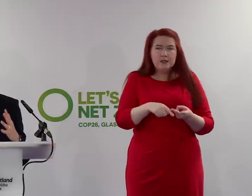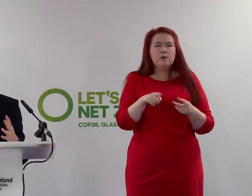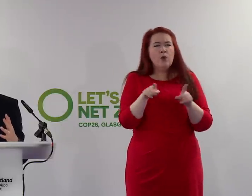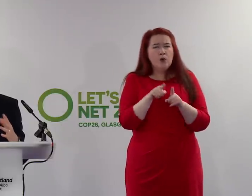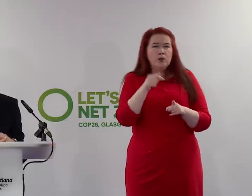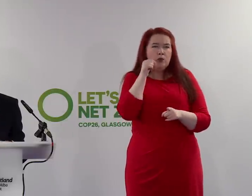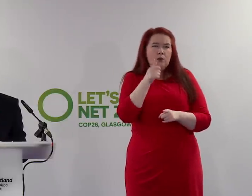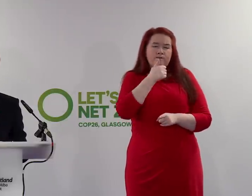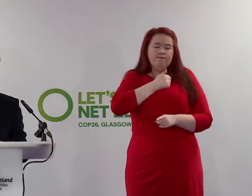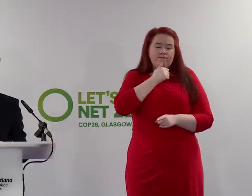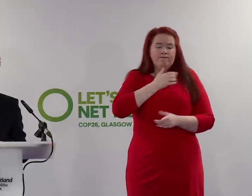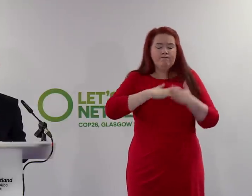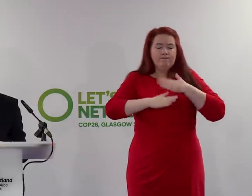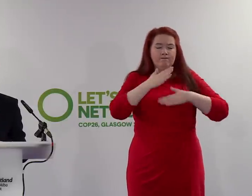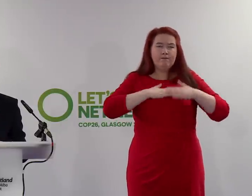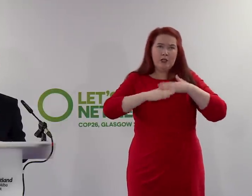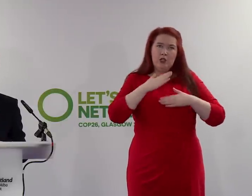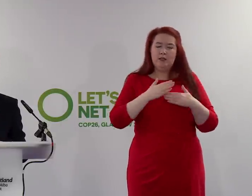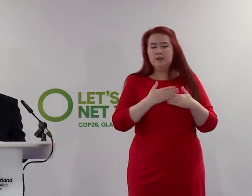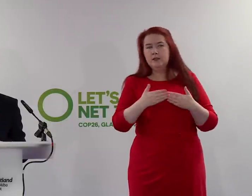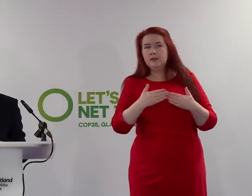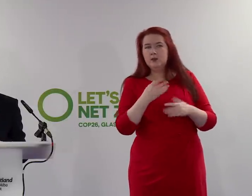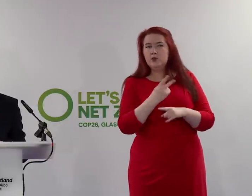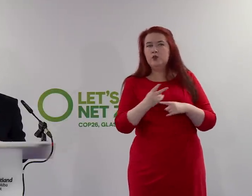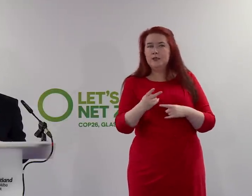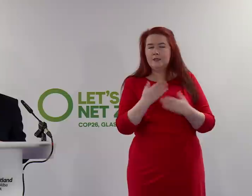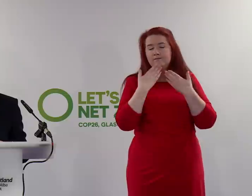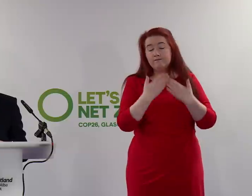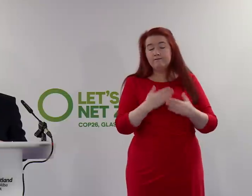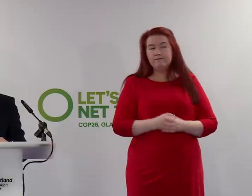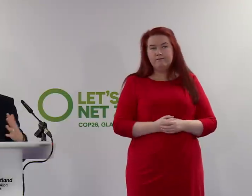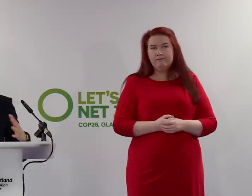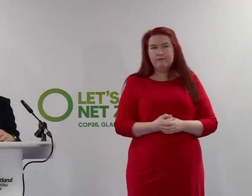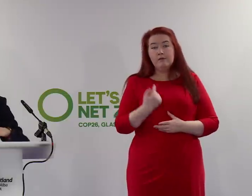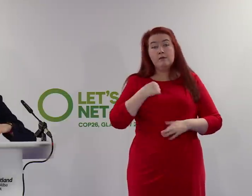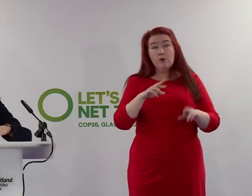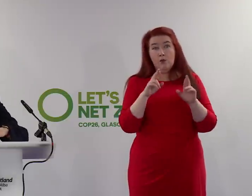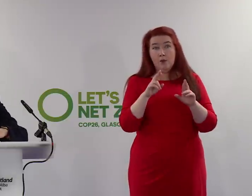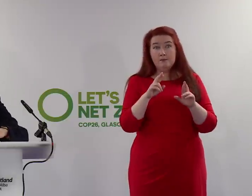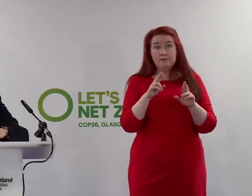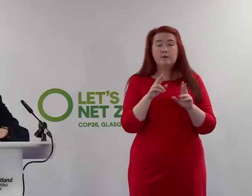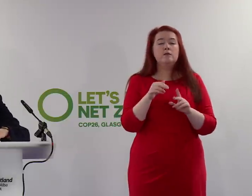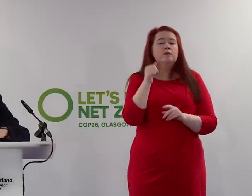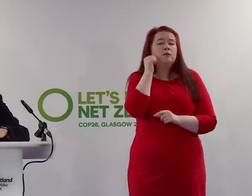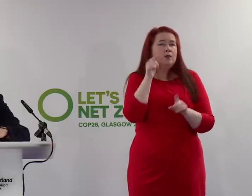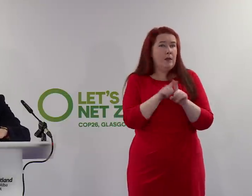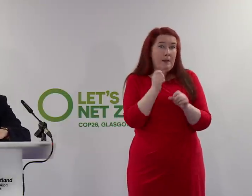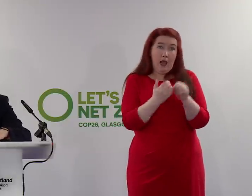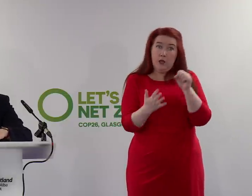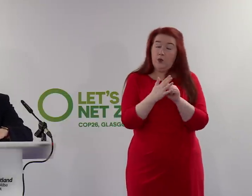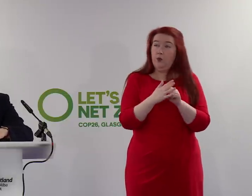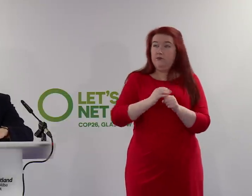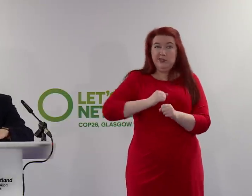patience and forbearance that will have to be shown over the next two weeks. My hope, and I know that it is the hope of Glasgow,